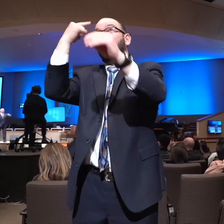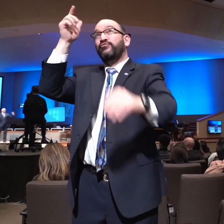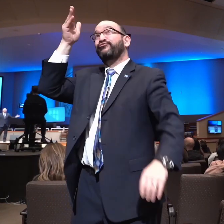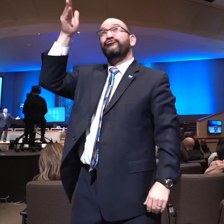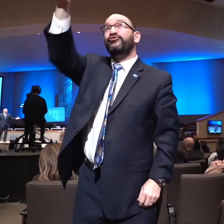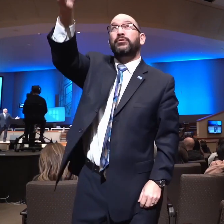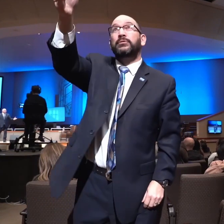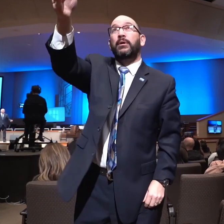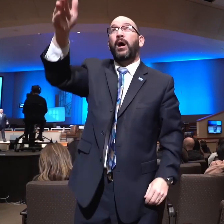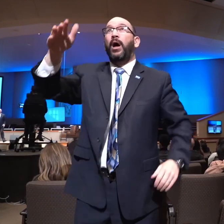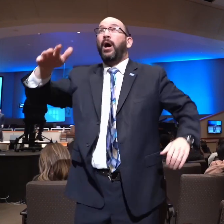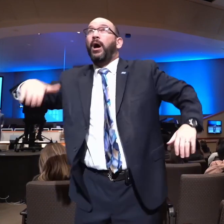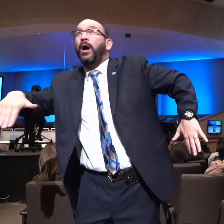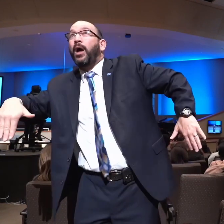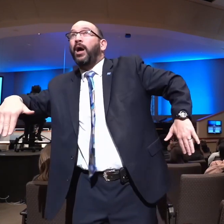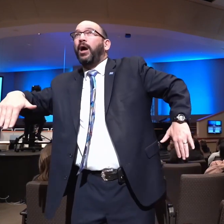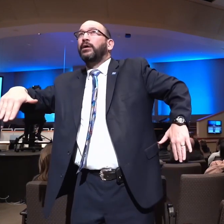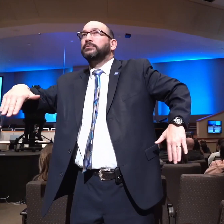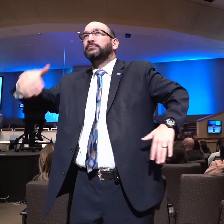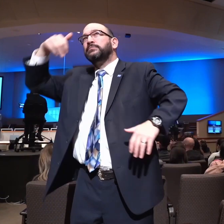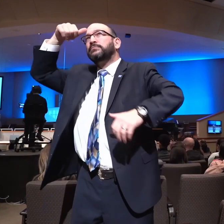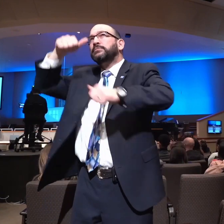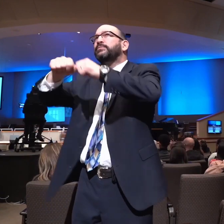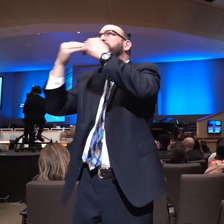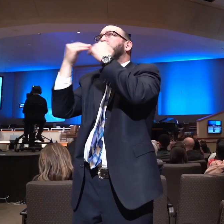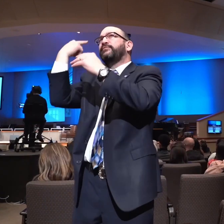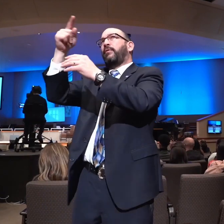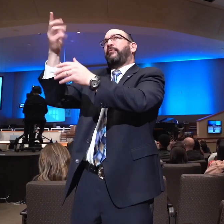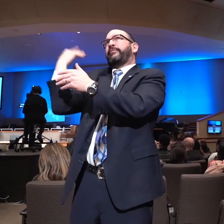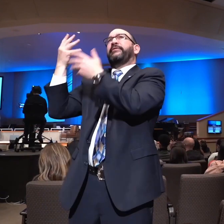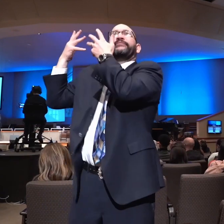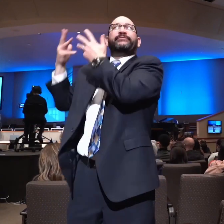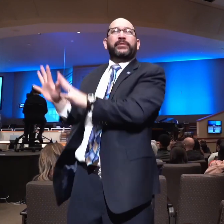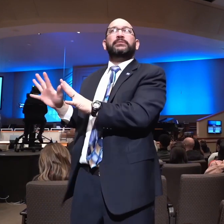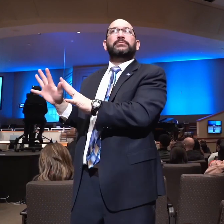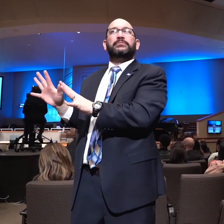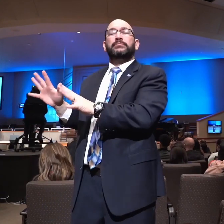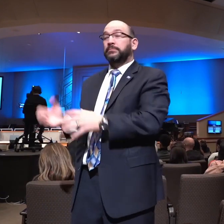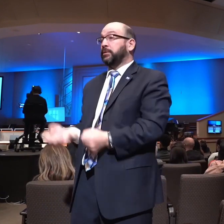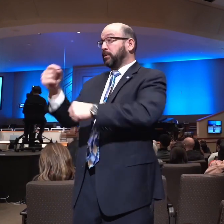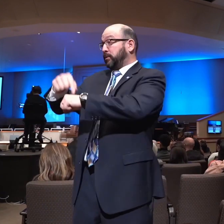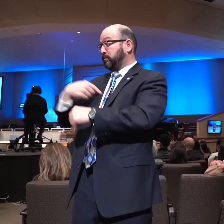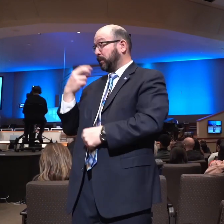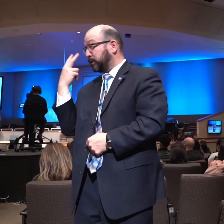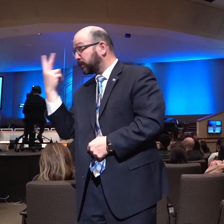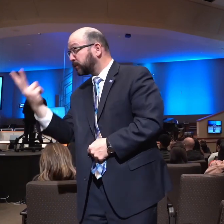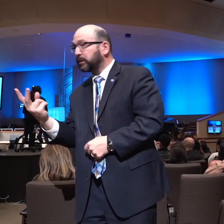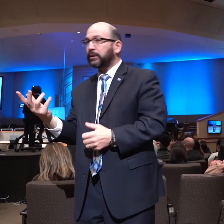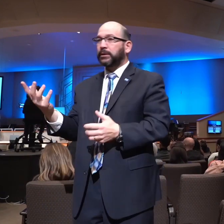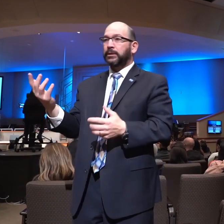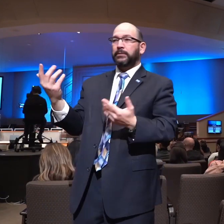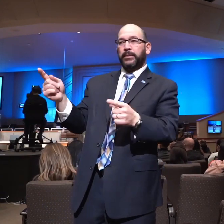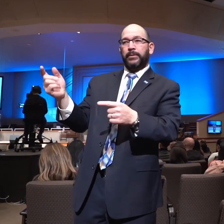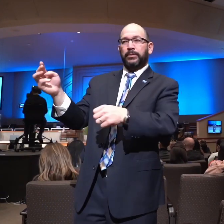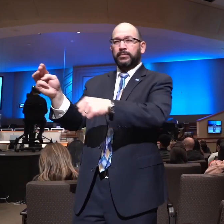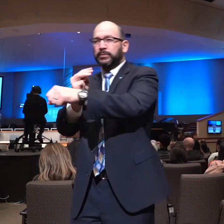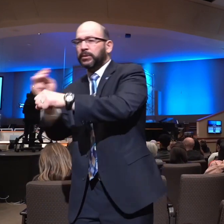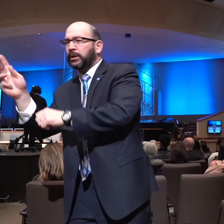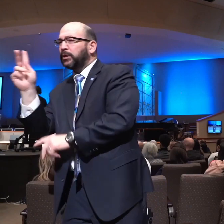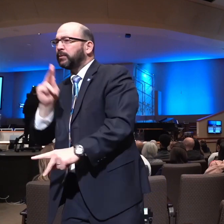that I've already provided for you. And I oftentimes see in a week of ministry people that are so unhappy